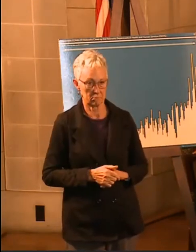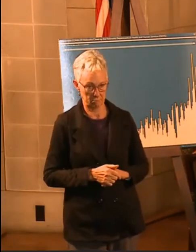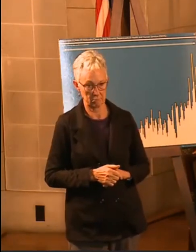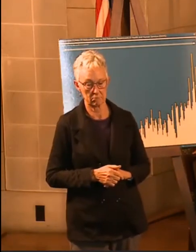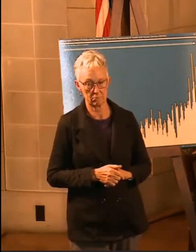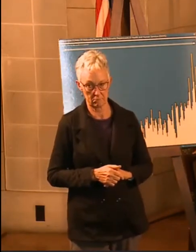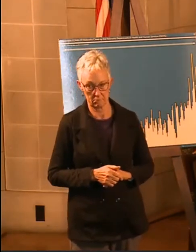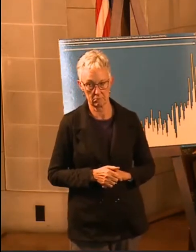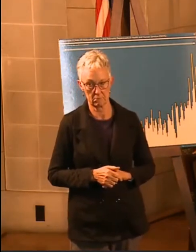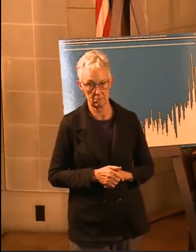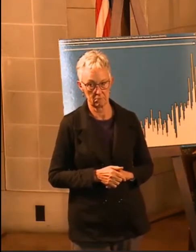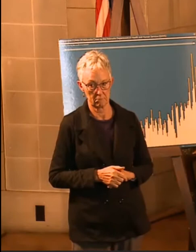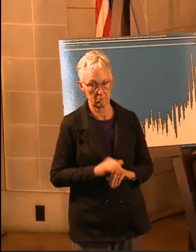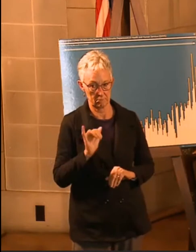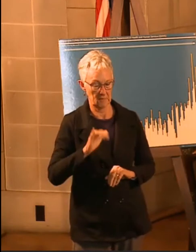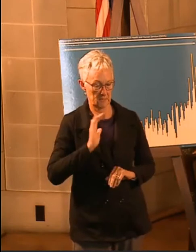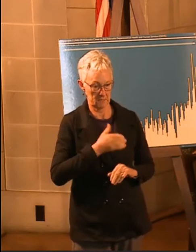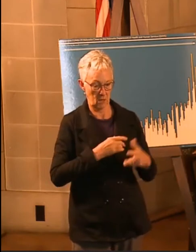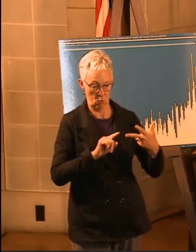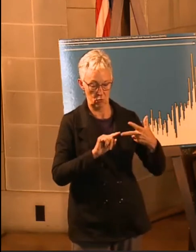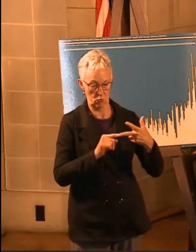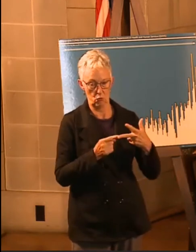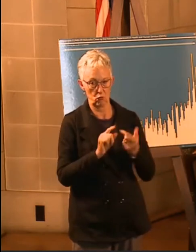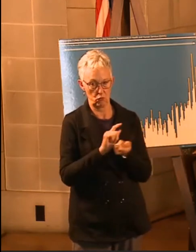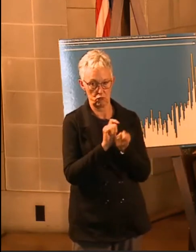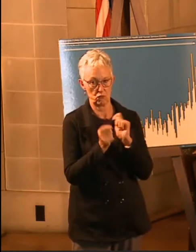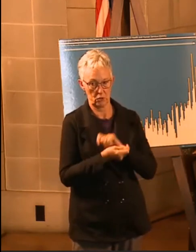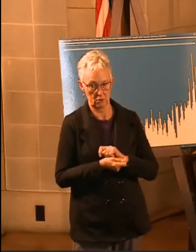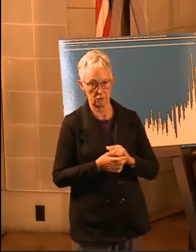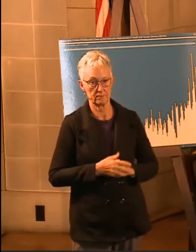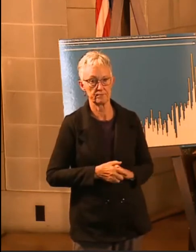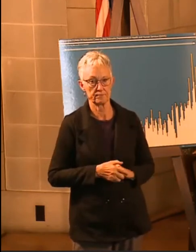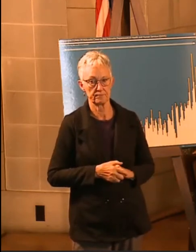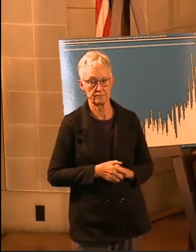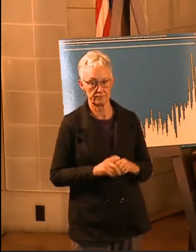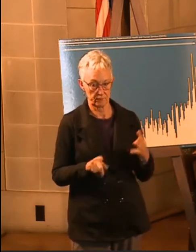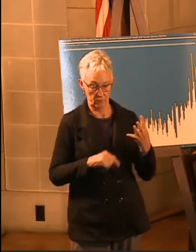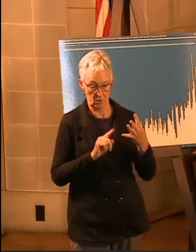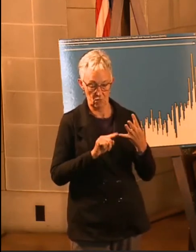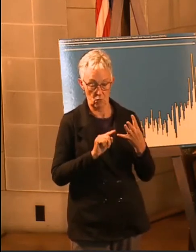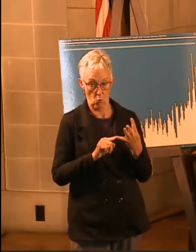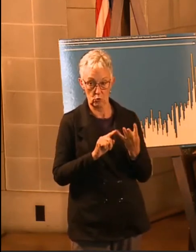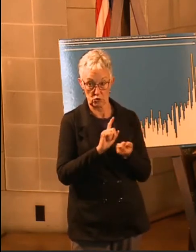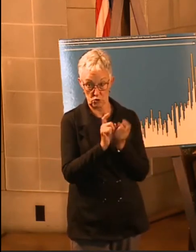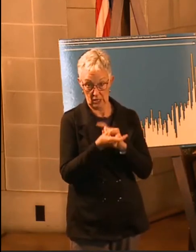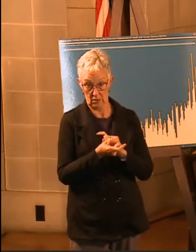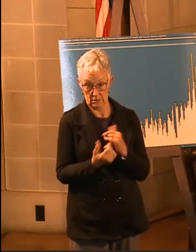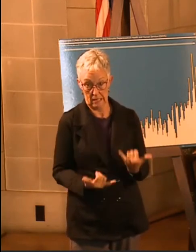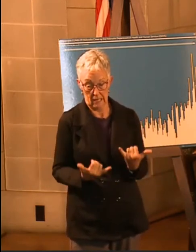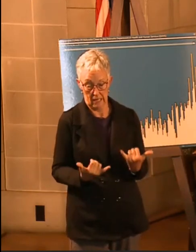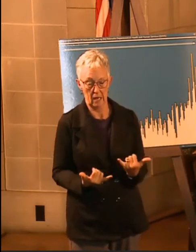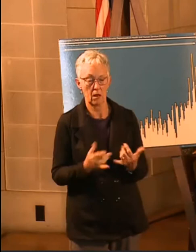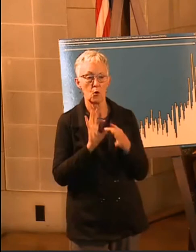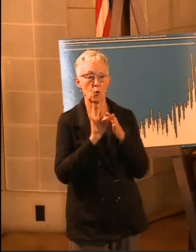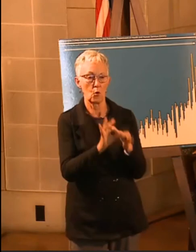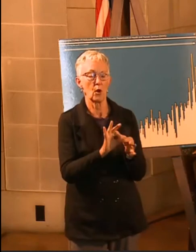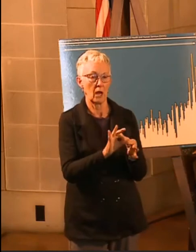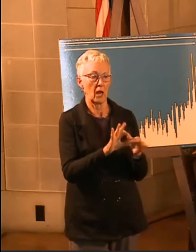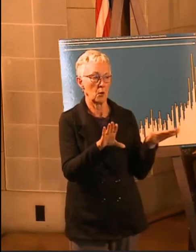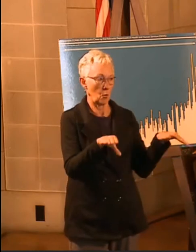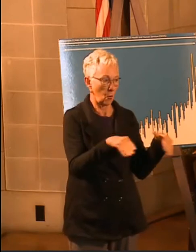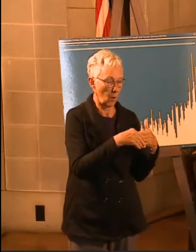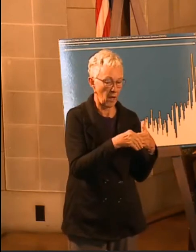So that's our third change there. And then our fourth change has to do with weddings and funerals and those